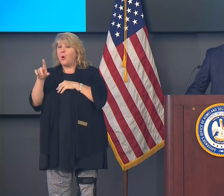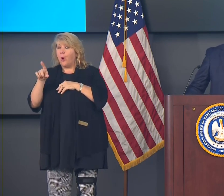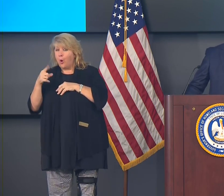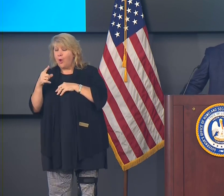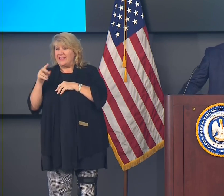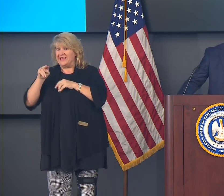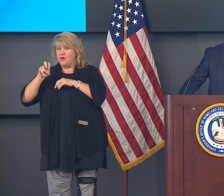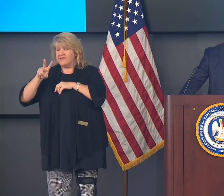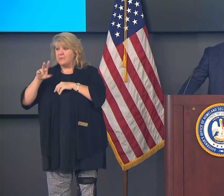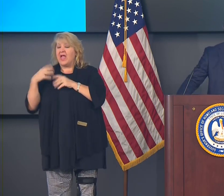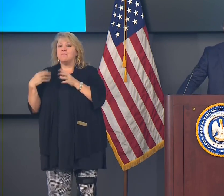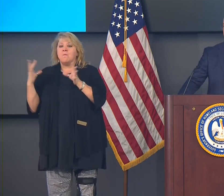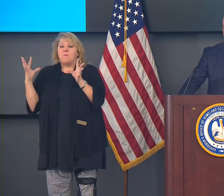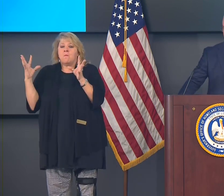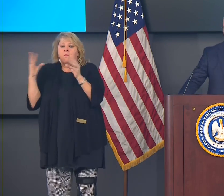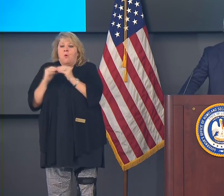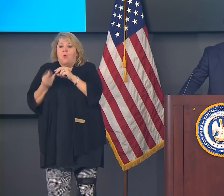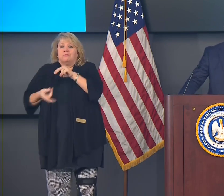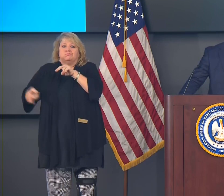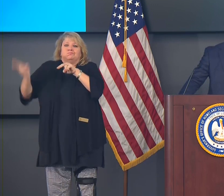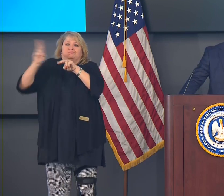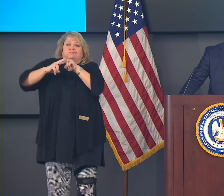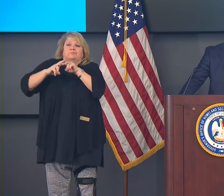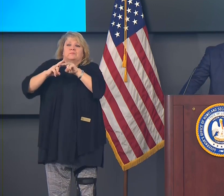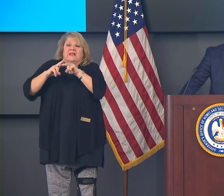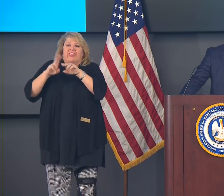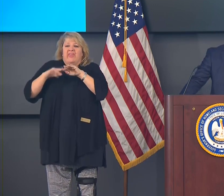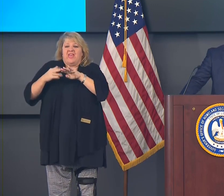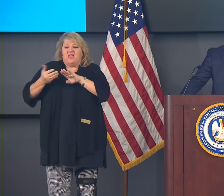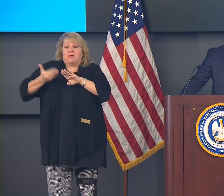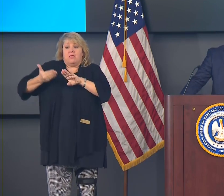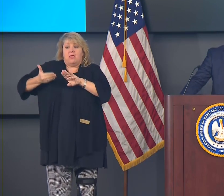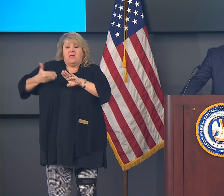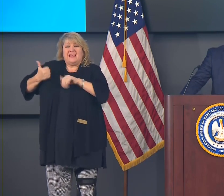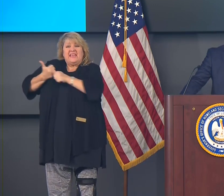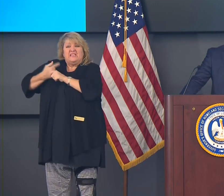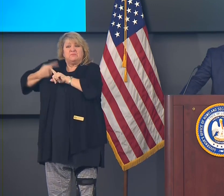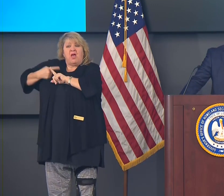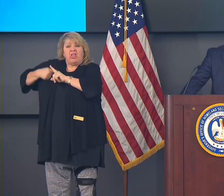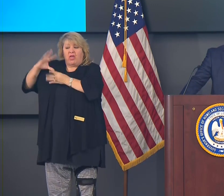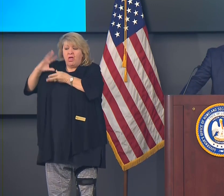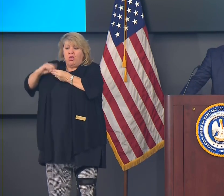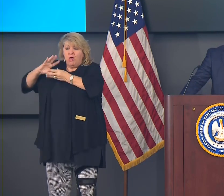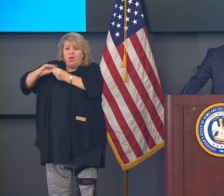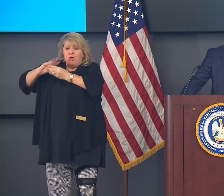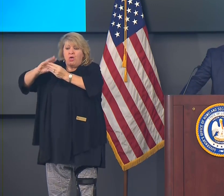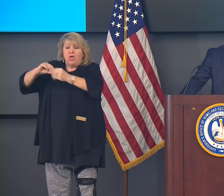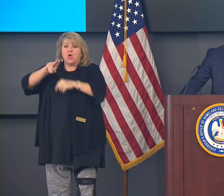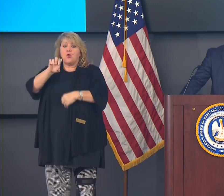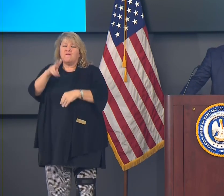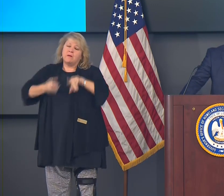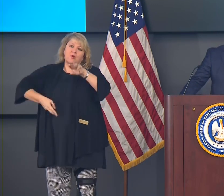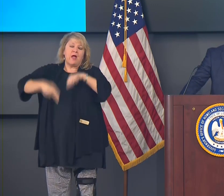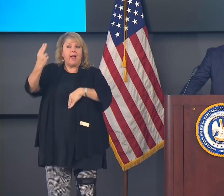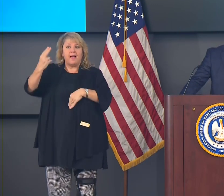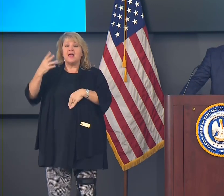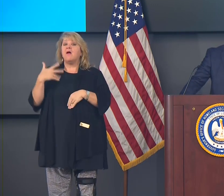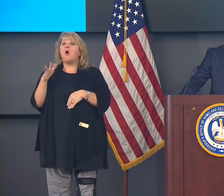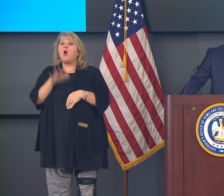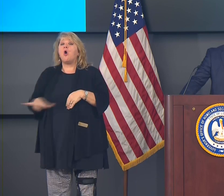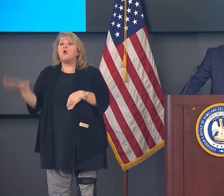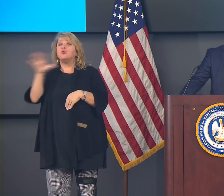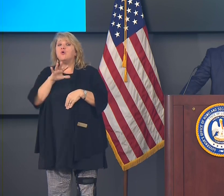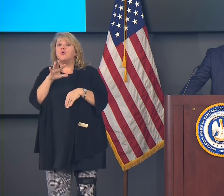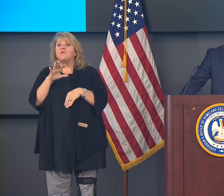COVID-19 than in any other month of the pandemic, and hospitalizations are also at a record high nationally,